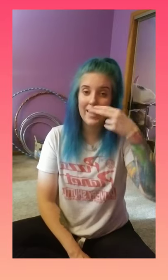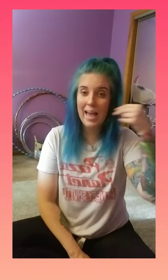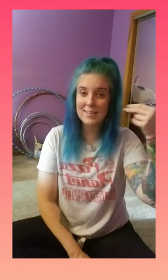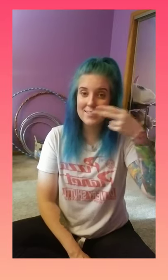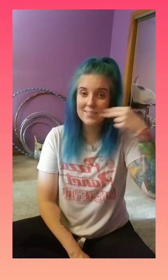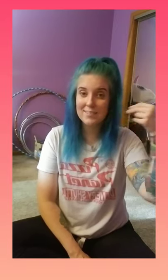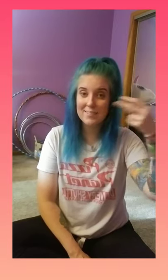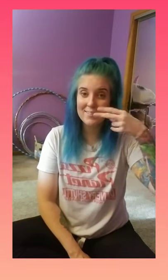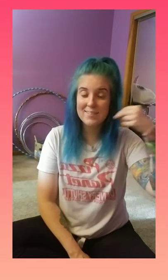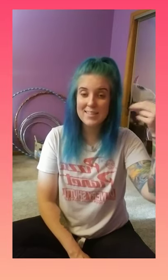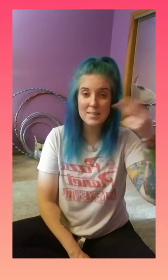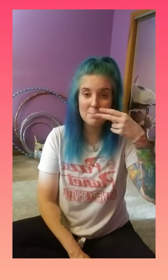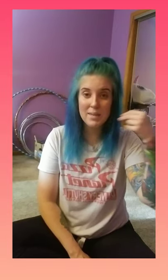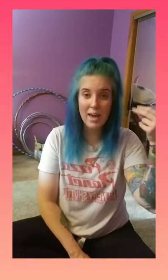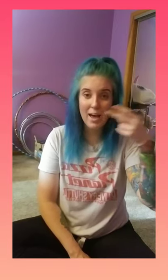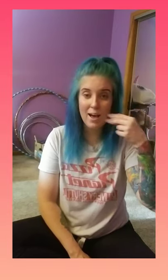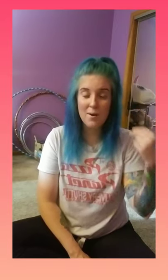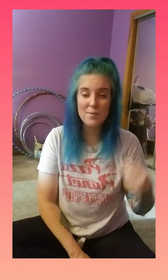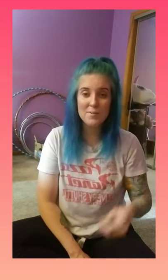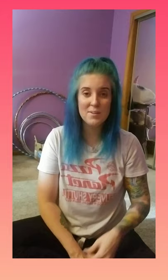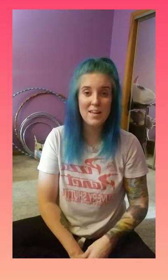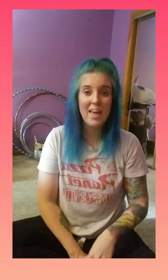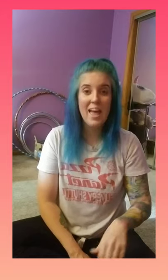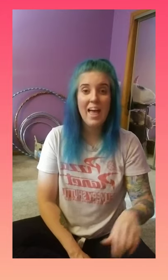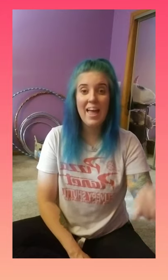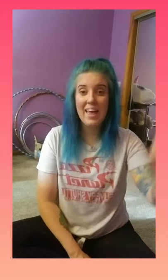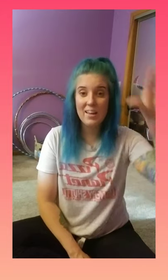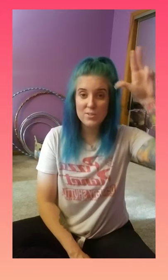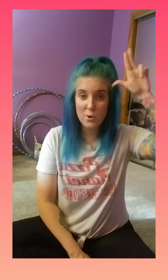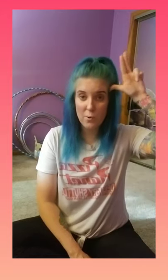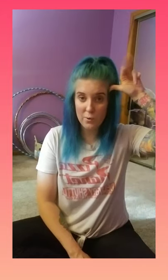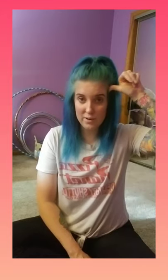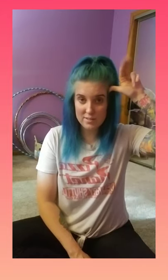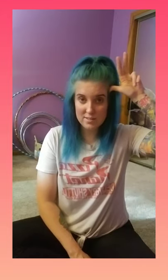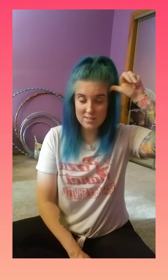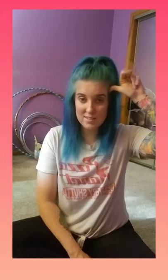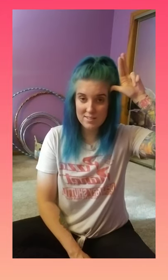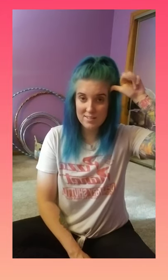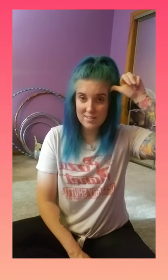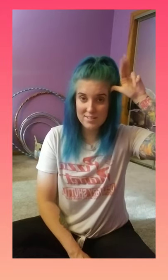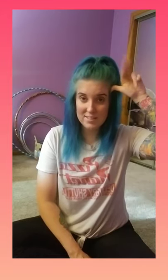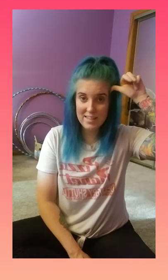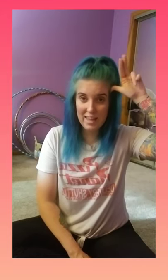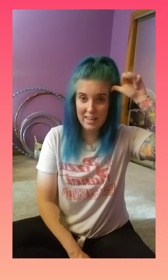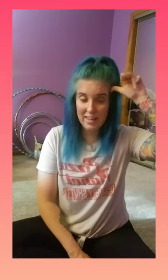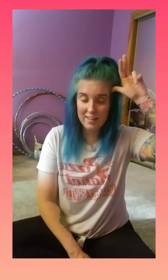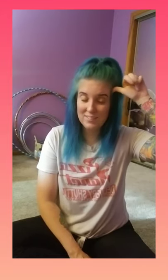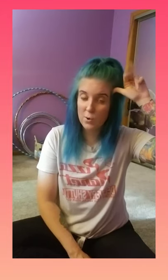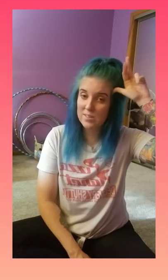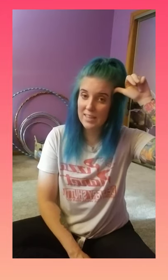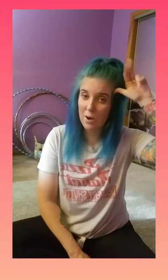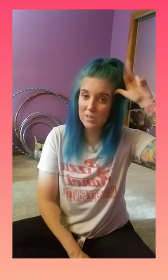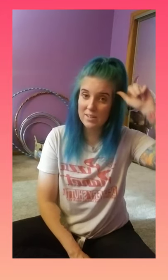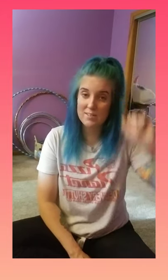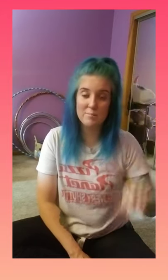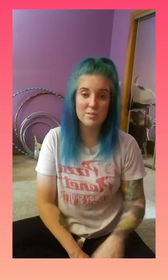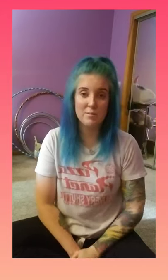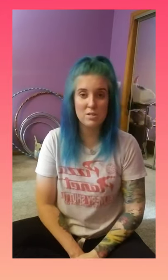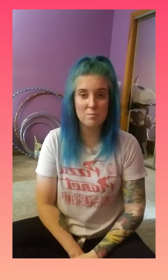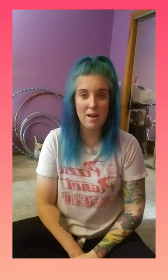Cat says meow. And horse says neigh. Horse and cow are kind of similar which is why I